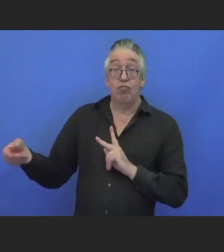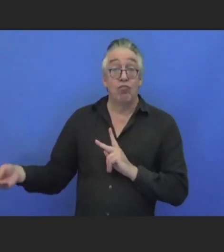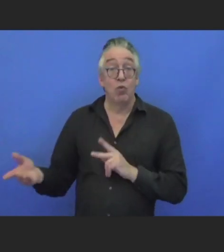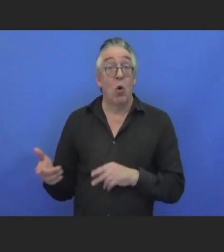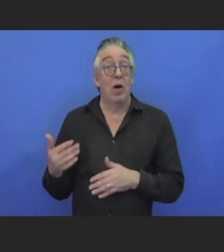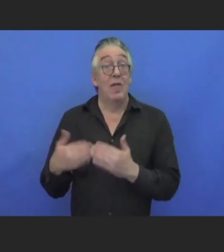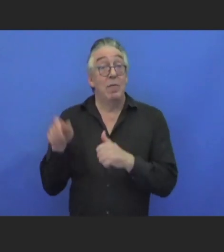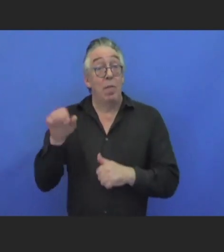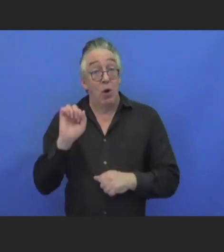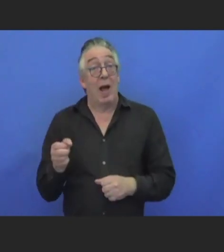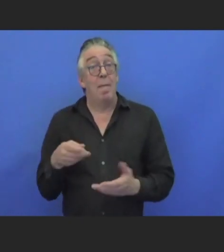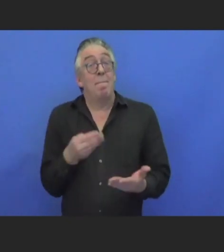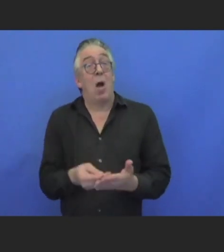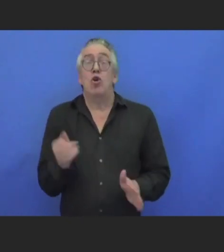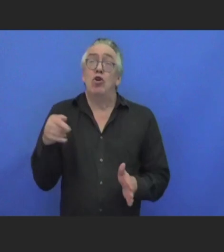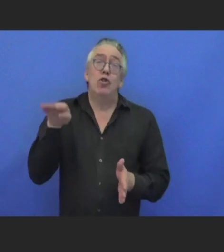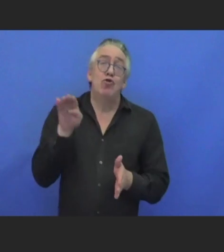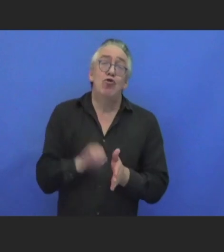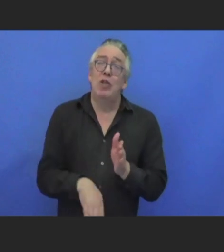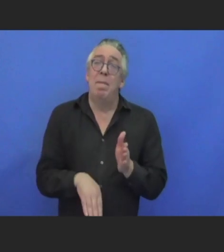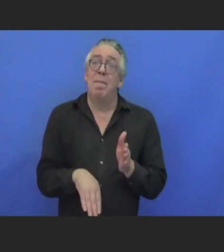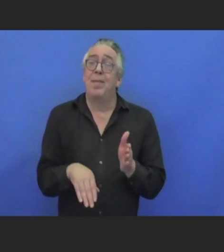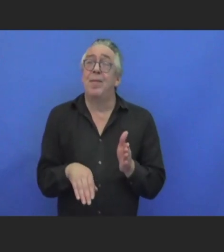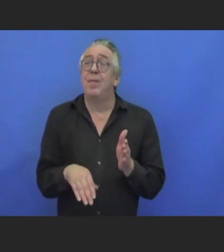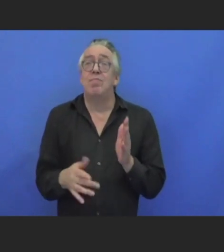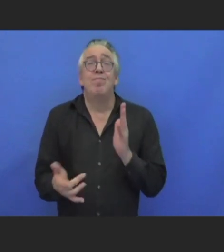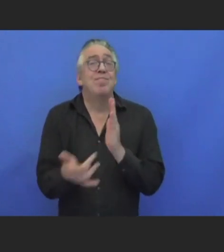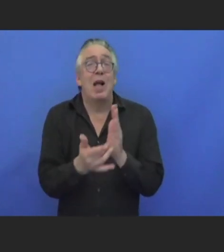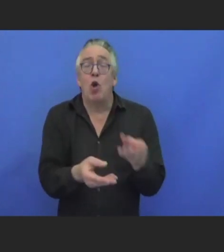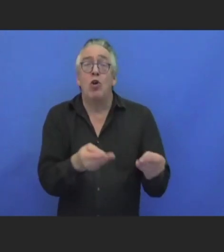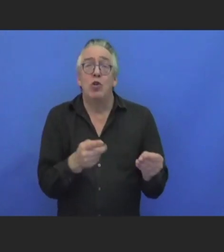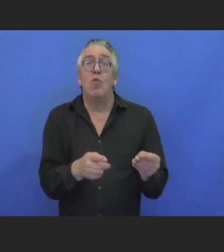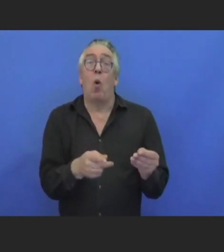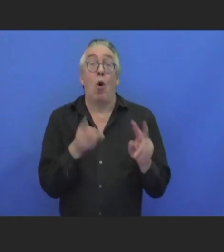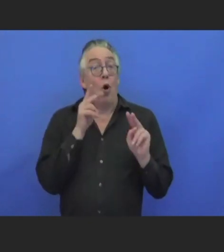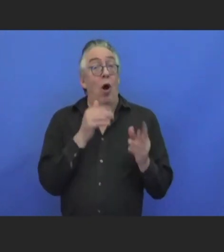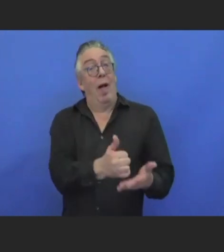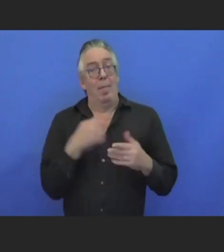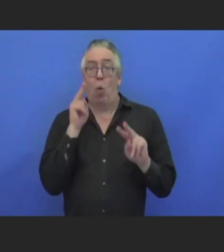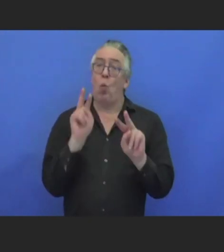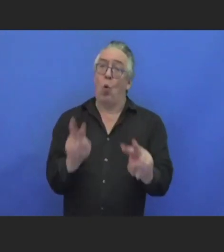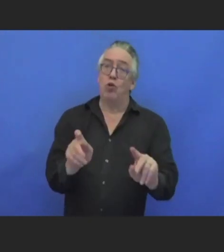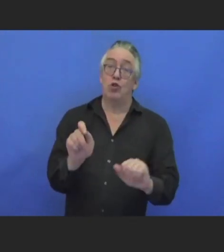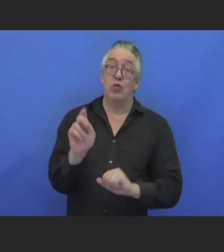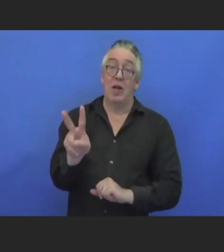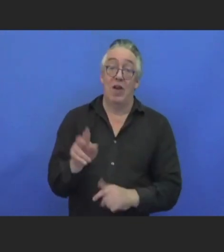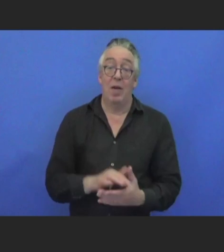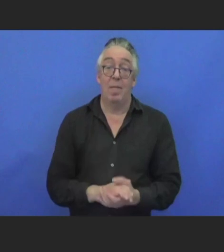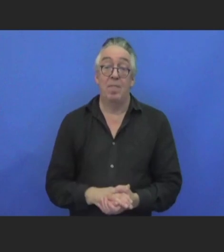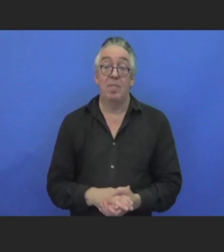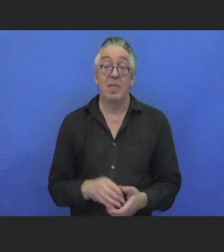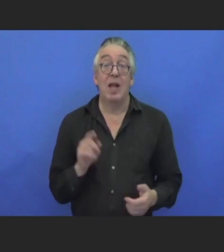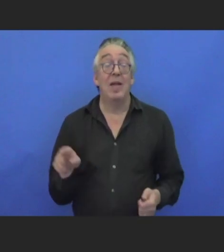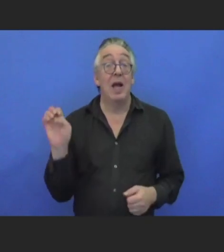to watch TVs or other equipment. So other countries in Poland and Europe have similar